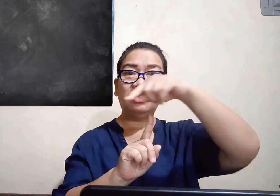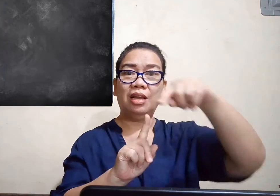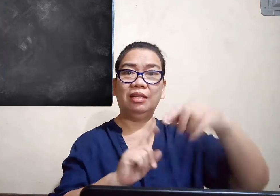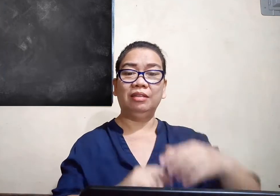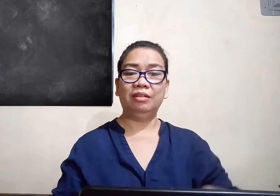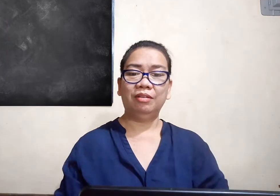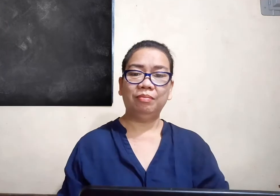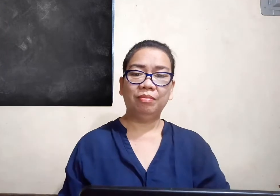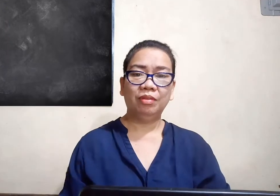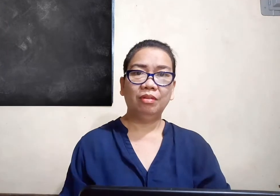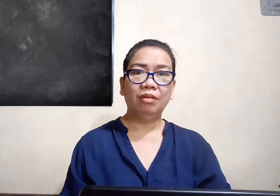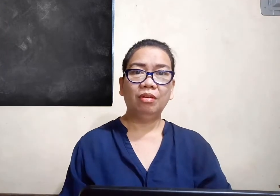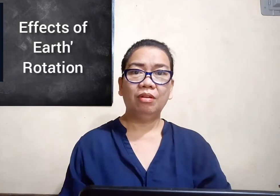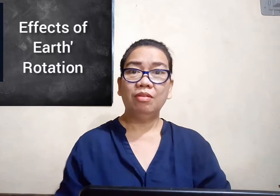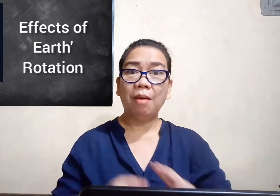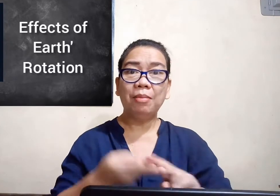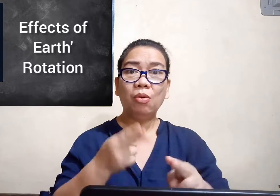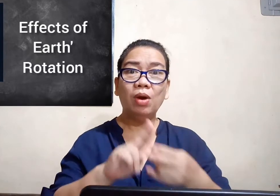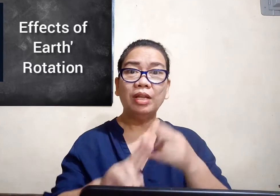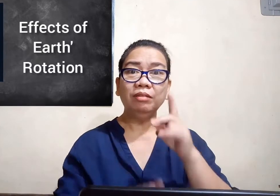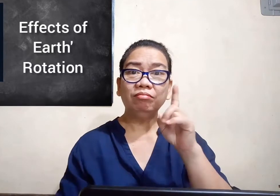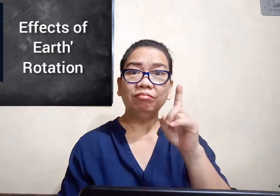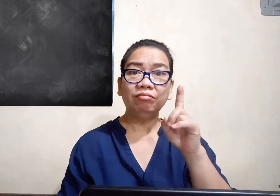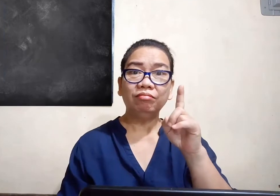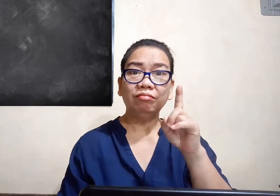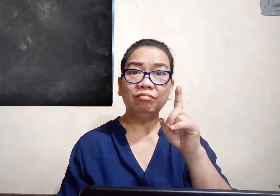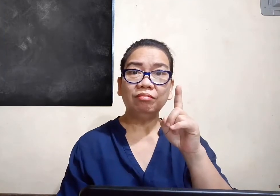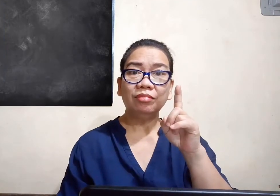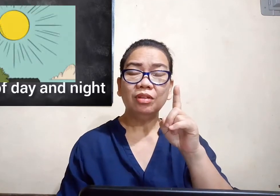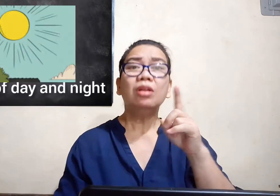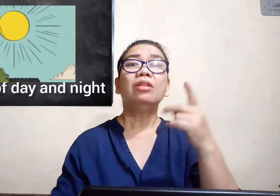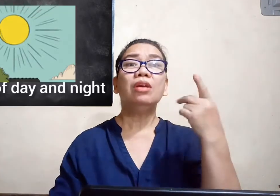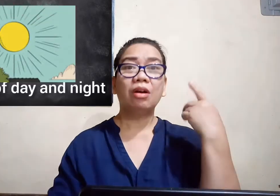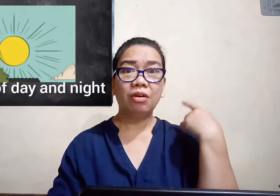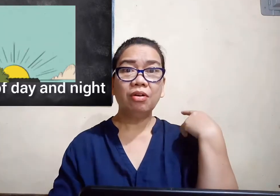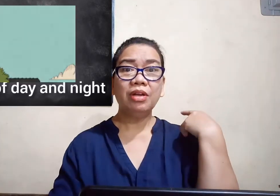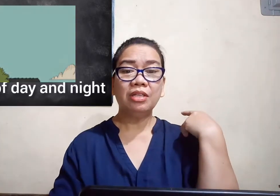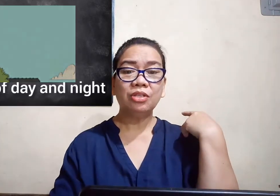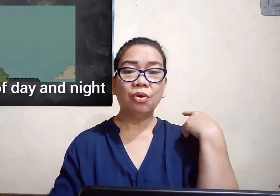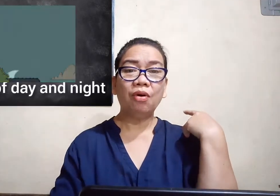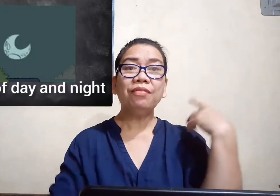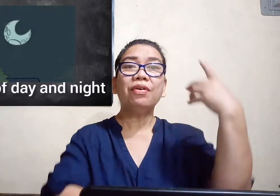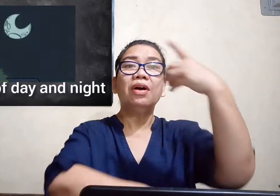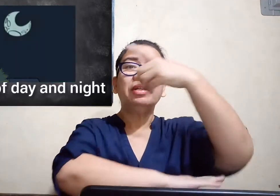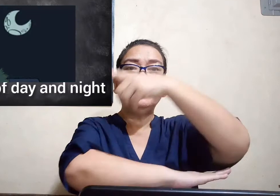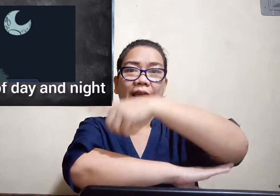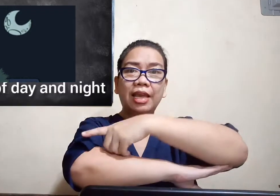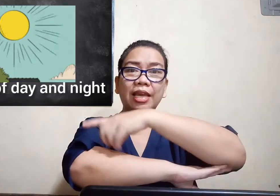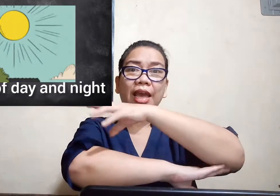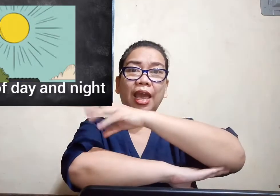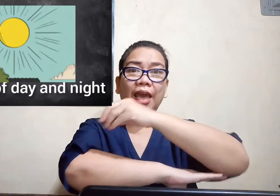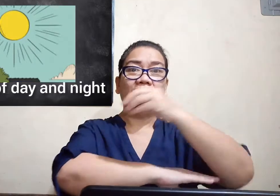Sun number one the occurrence of day and